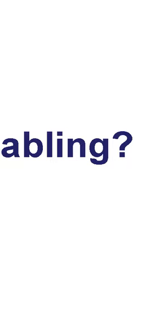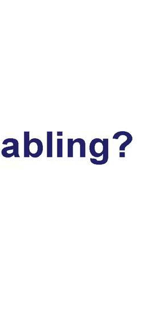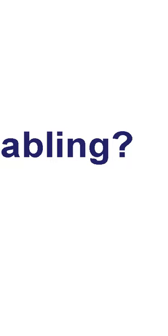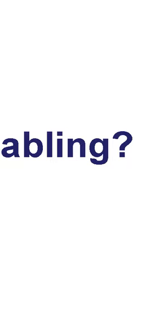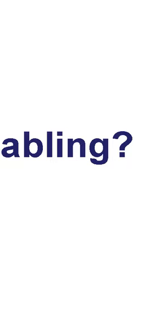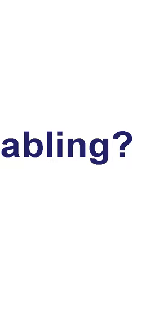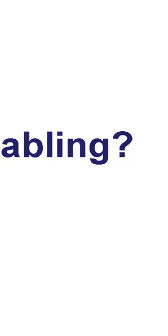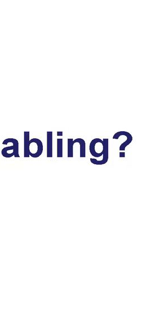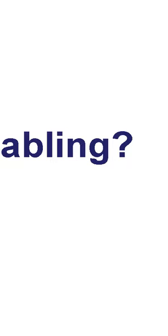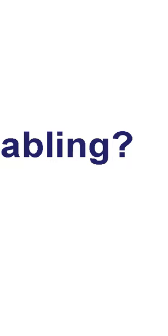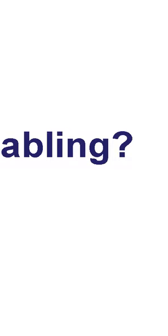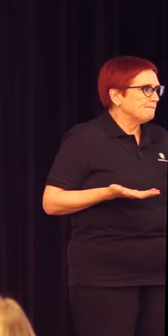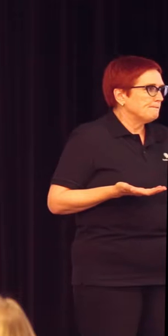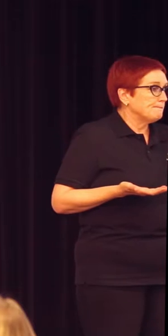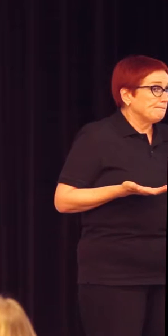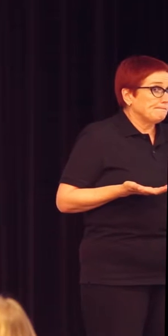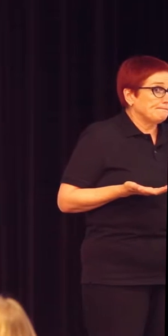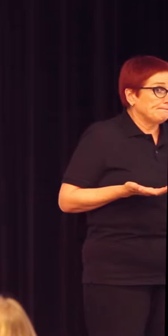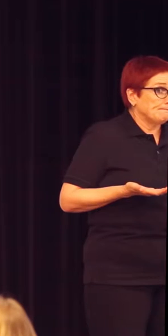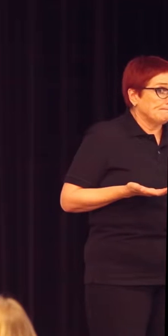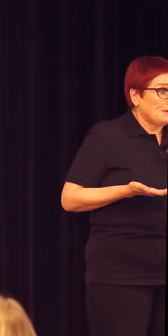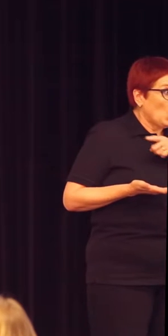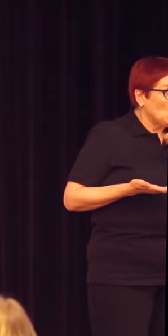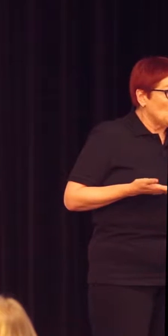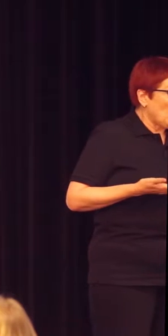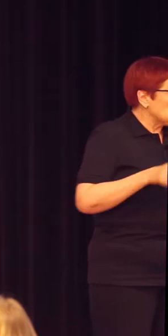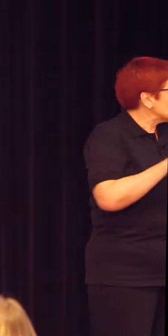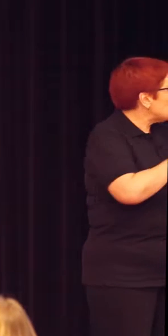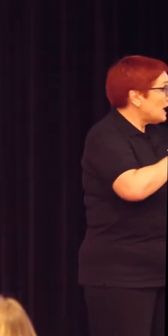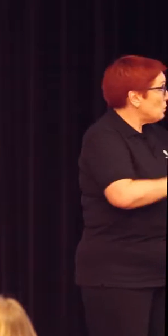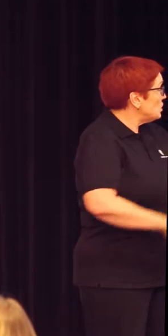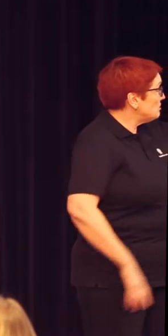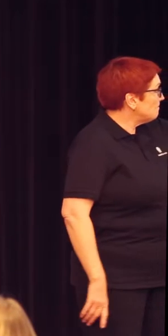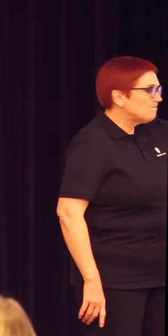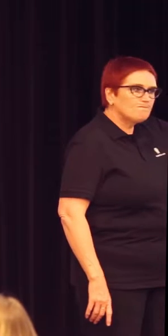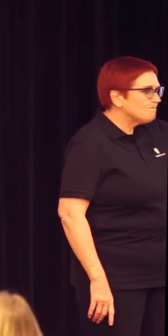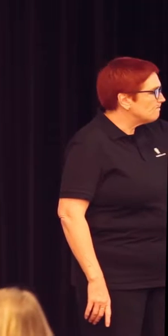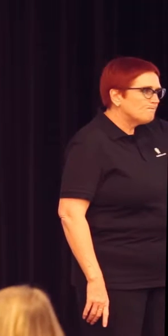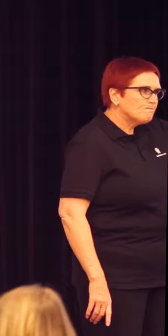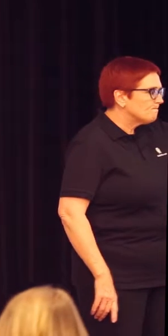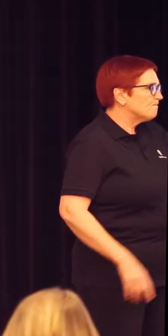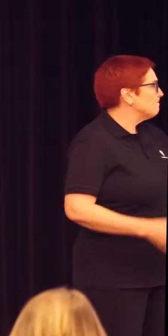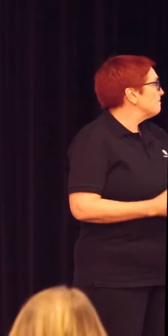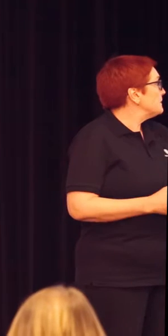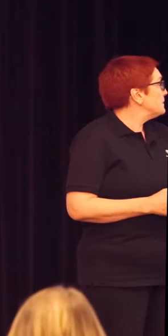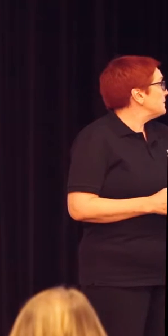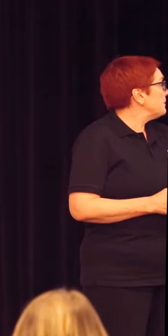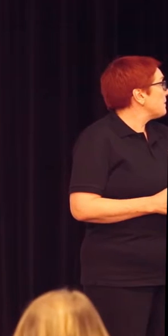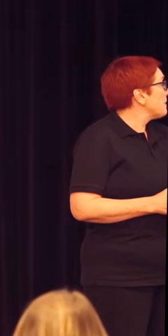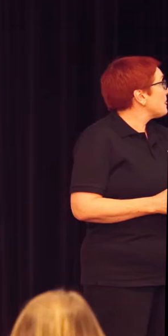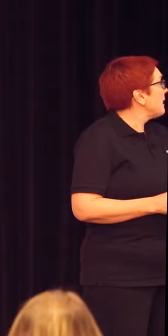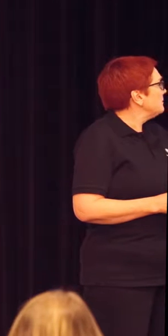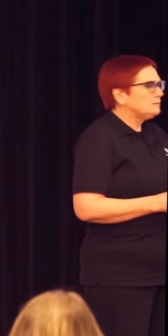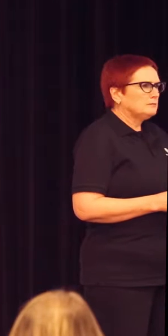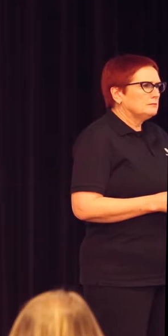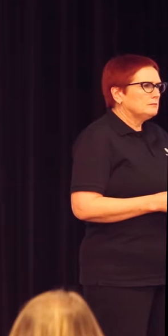is something that I don't think all of us have asked as deeply as we can. If I go back, what do all